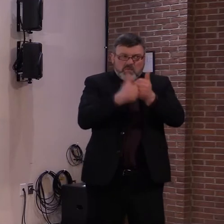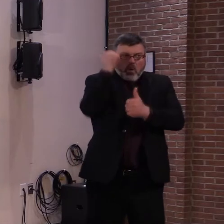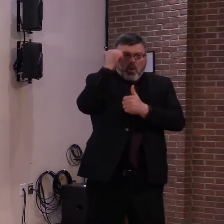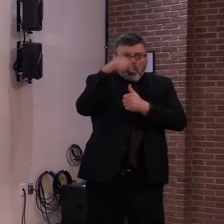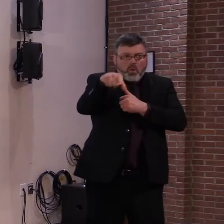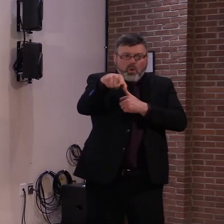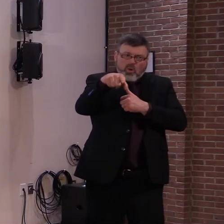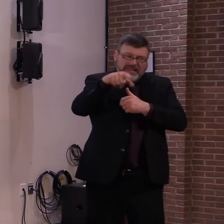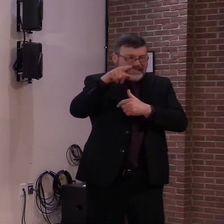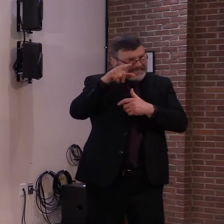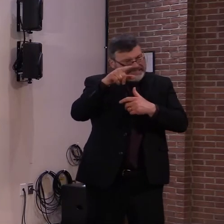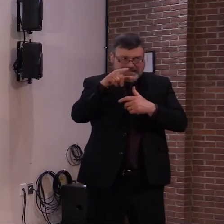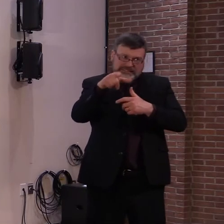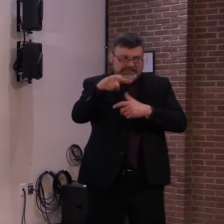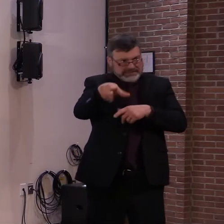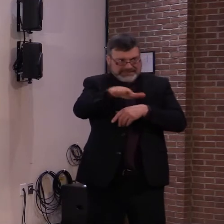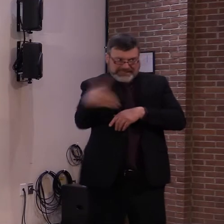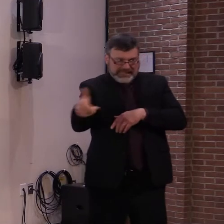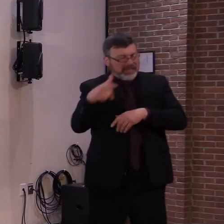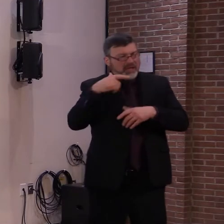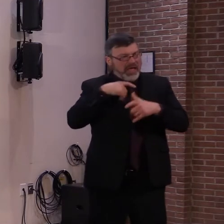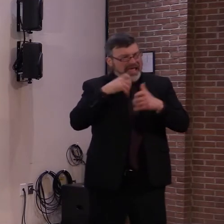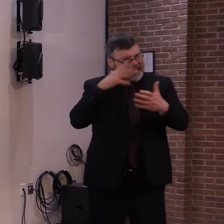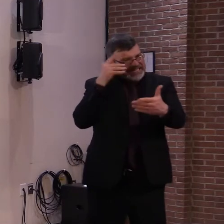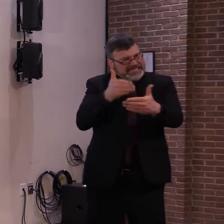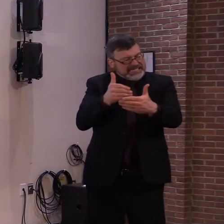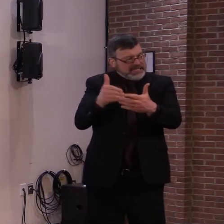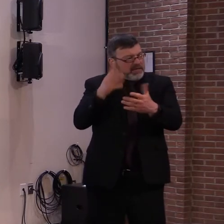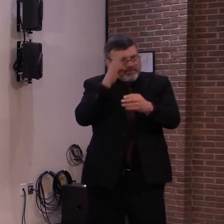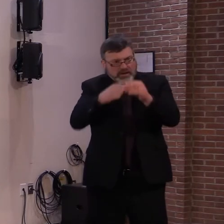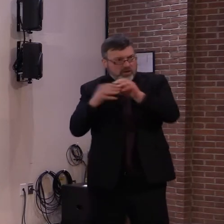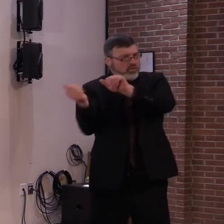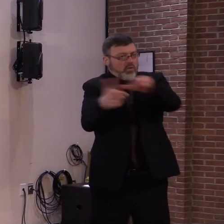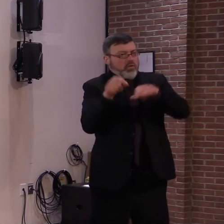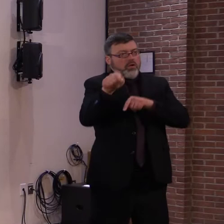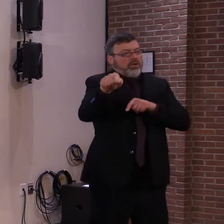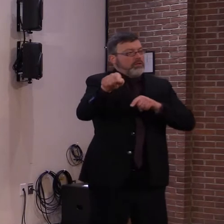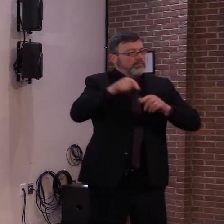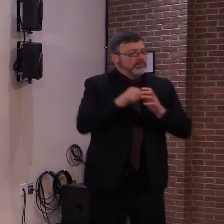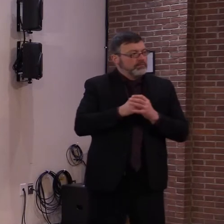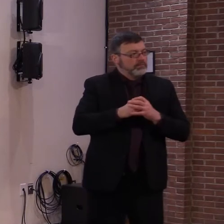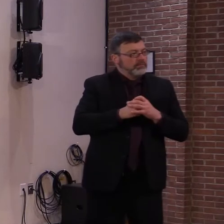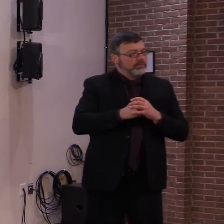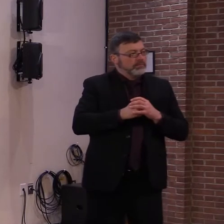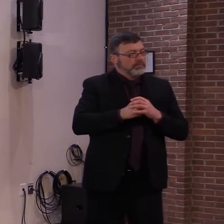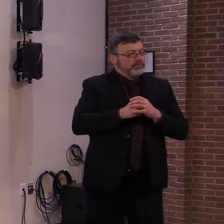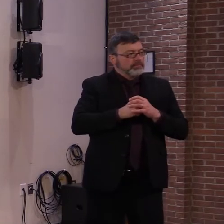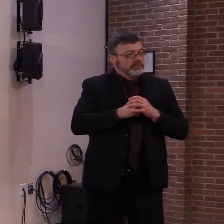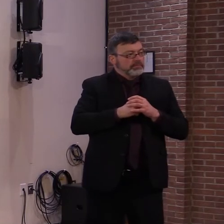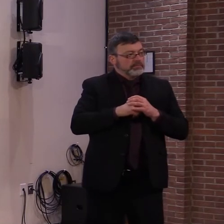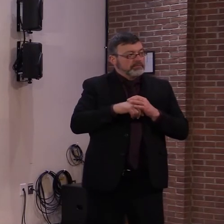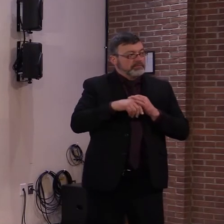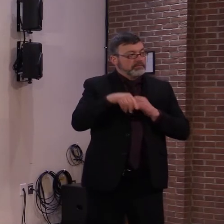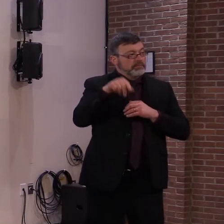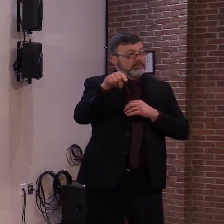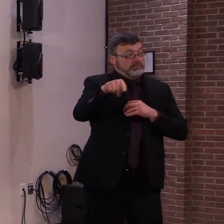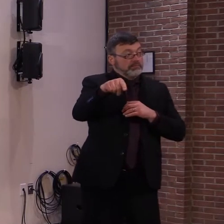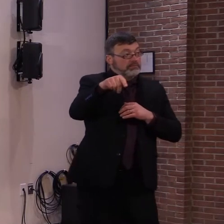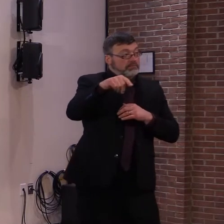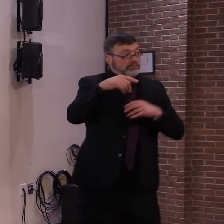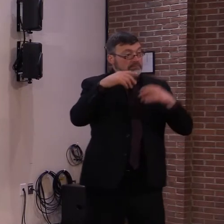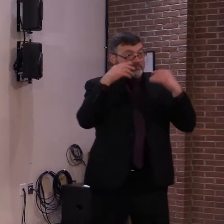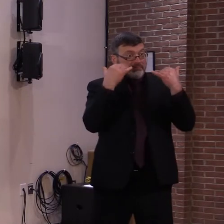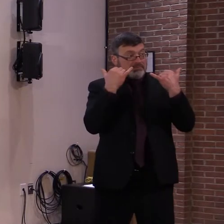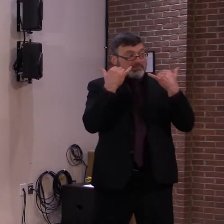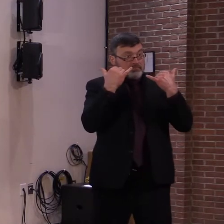many cases. And we're on track to, these facilities are on track to receive their second dose by the end of this